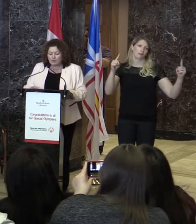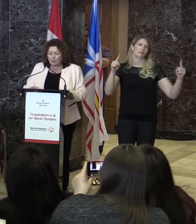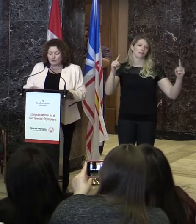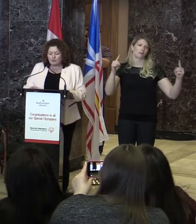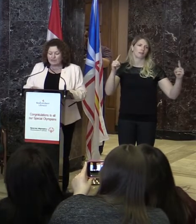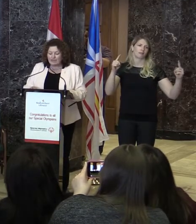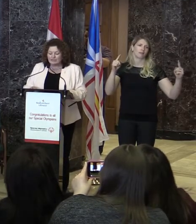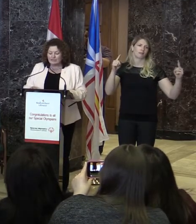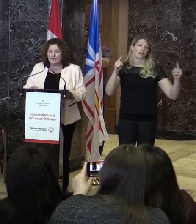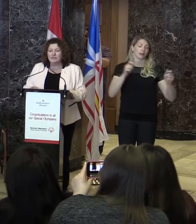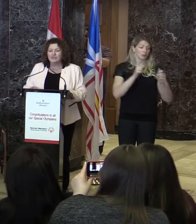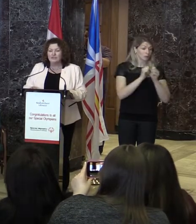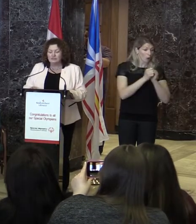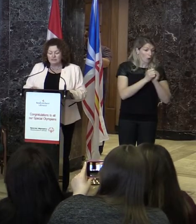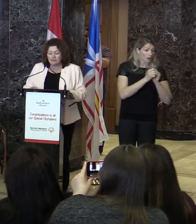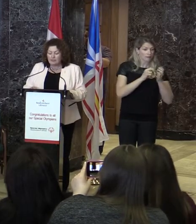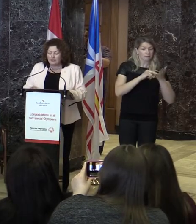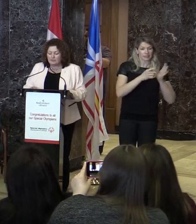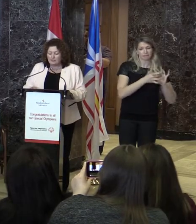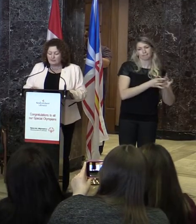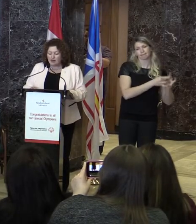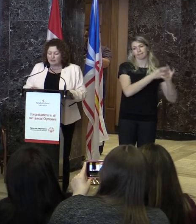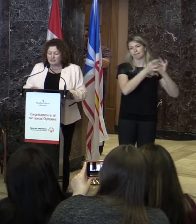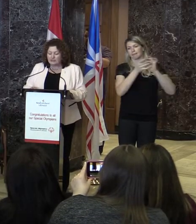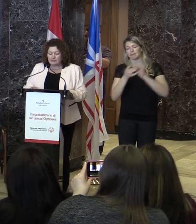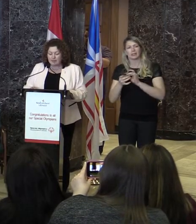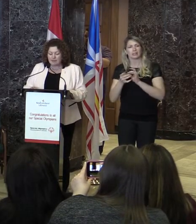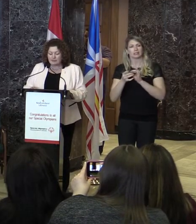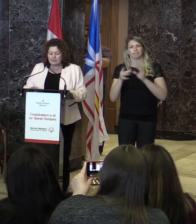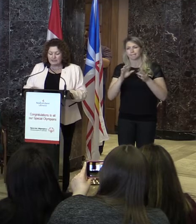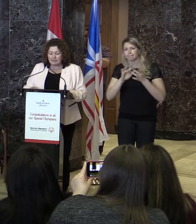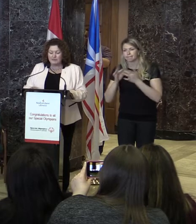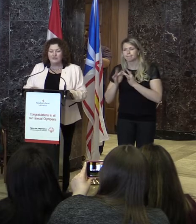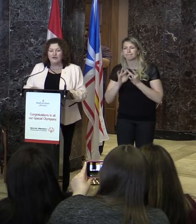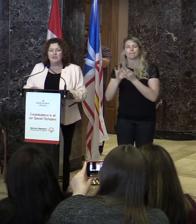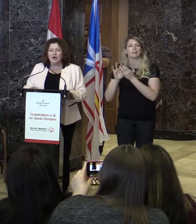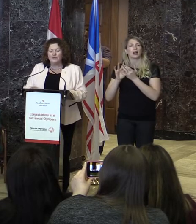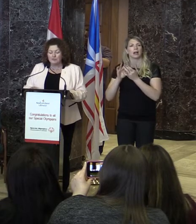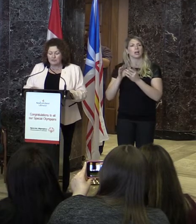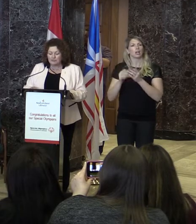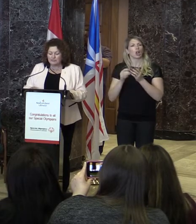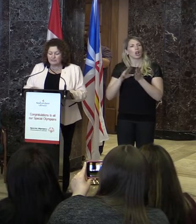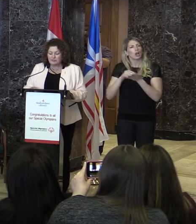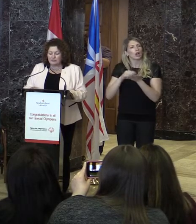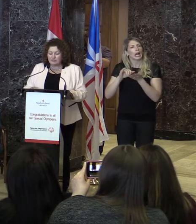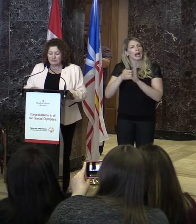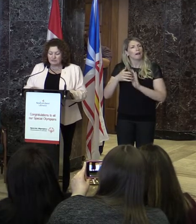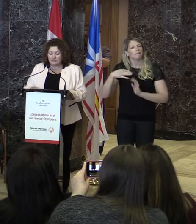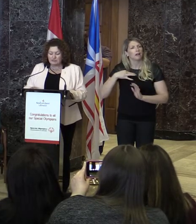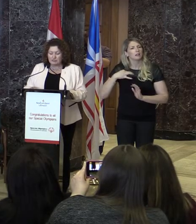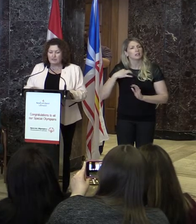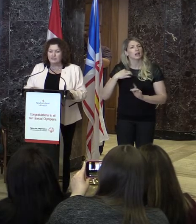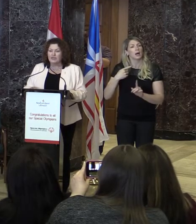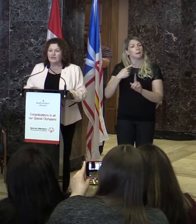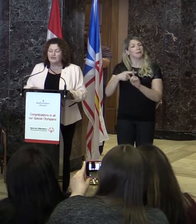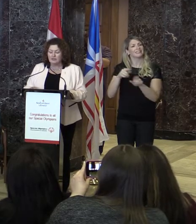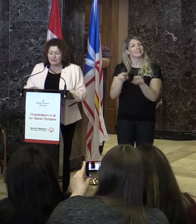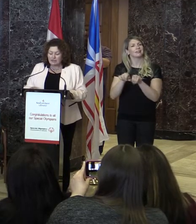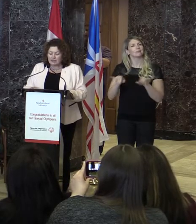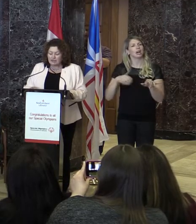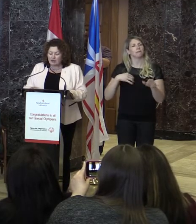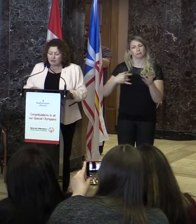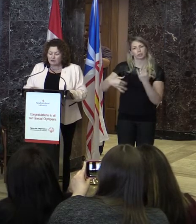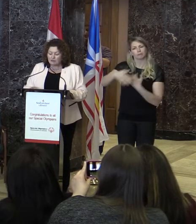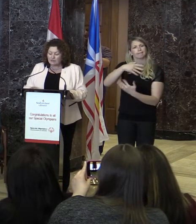Sport creates connections, builds volunteer capacity, and provides opportunities for community members to come together.